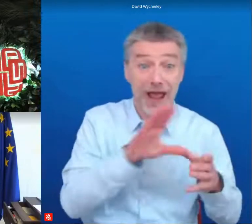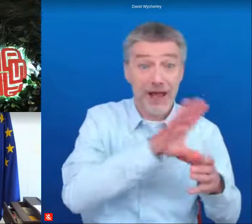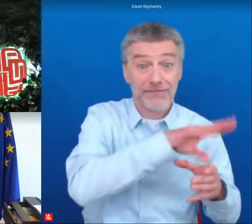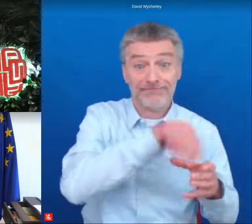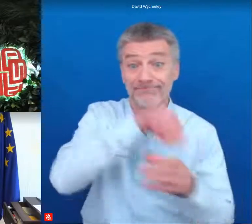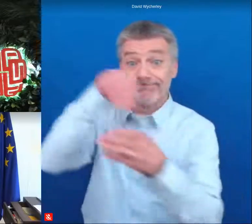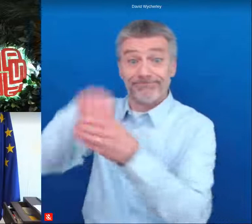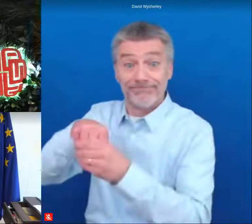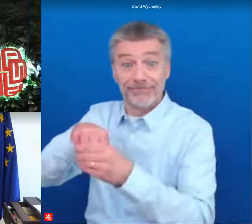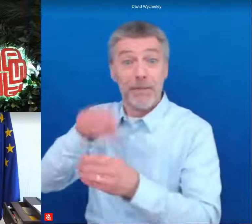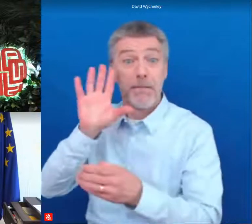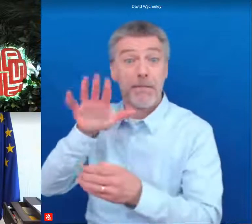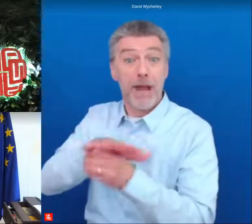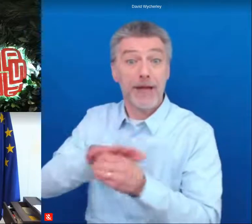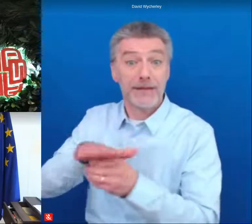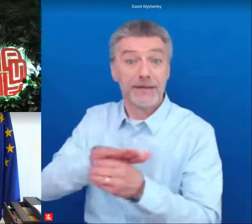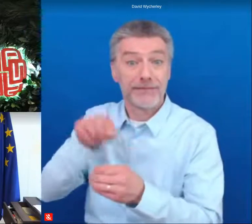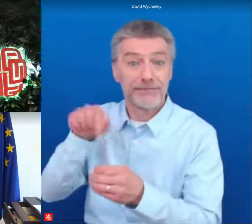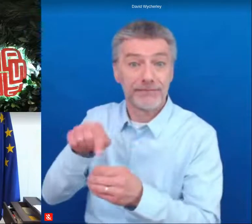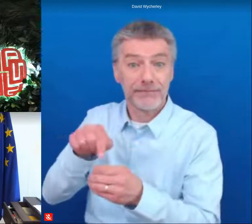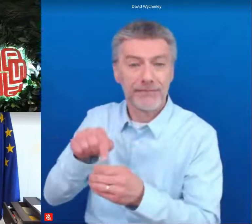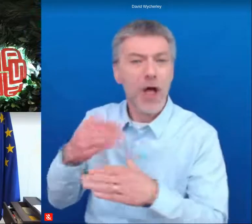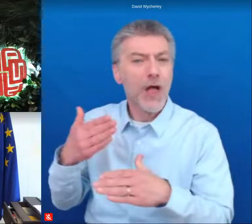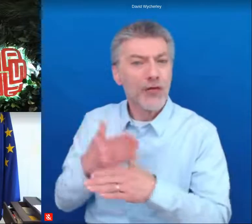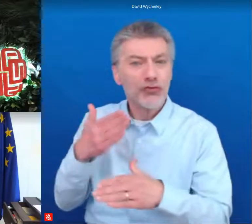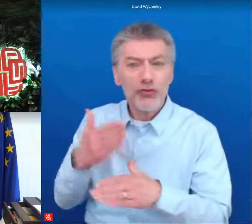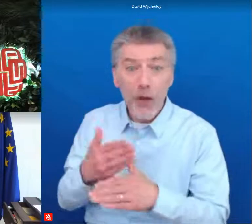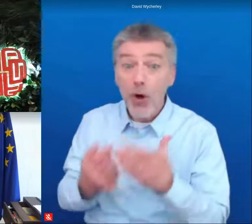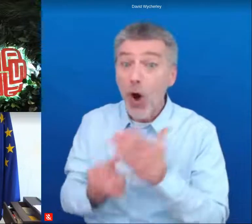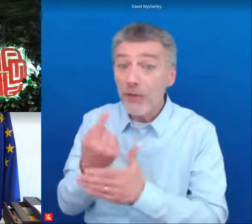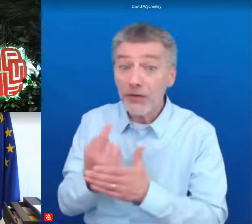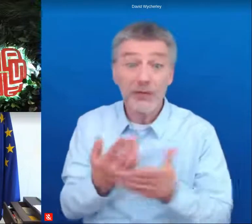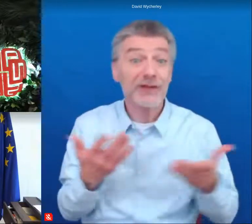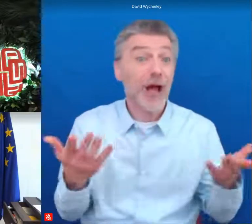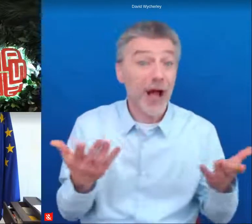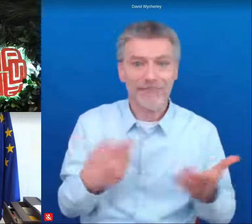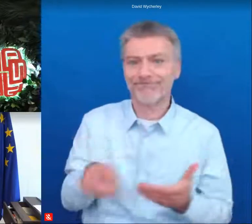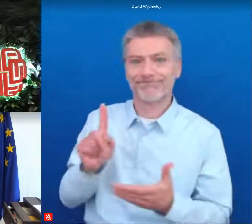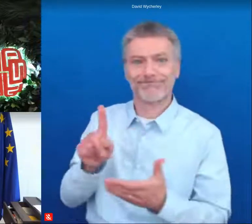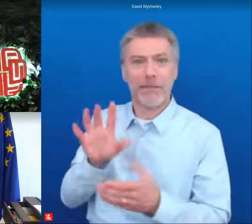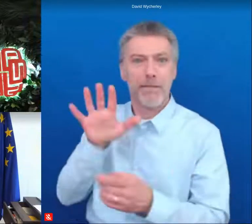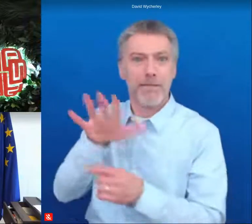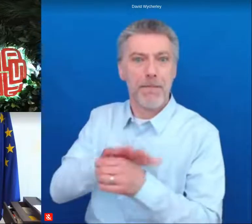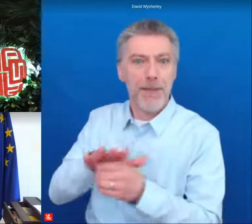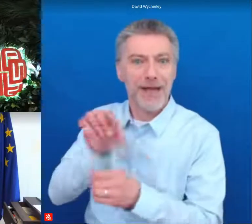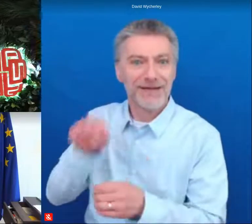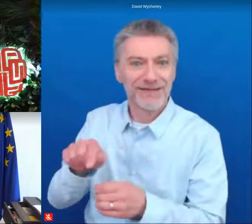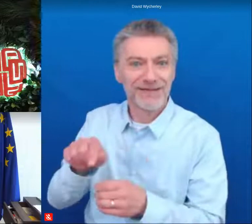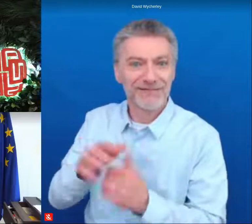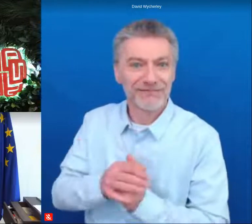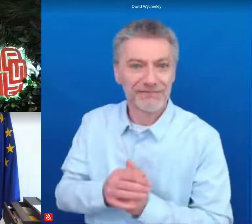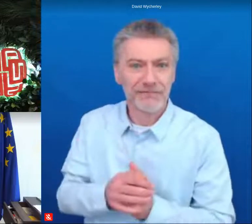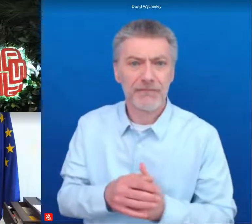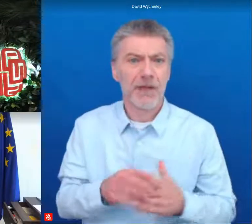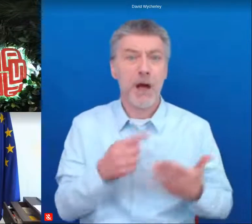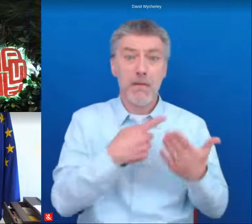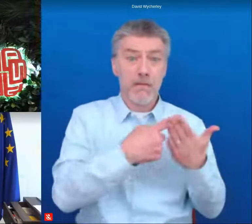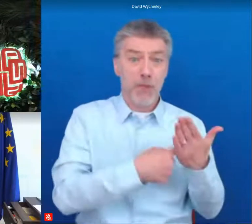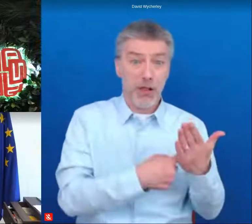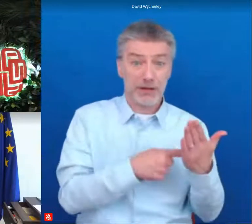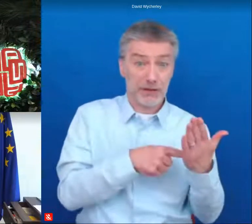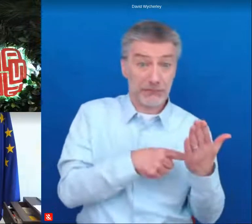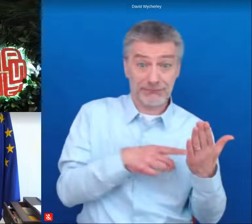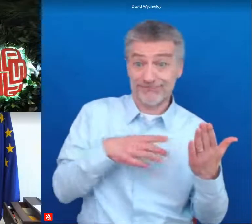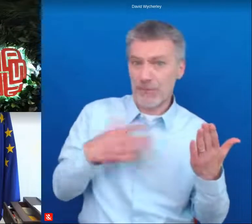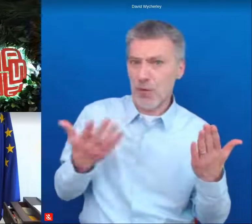and quality of job opportunities is place based nothing no policy is takes place without